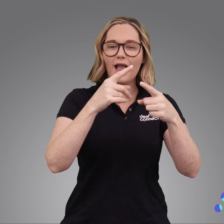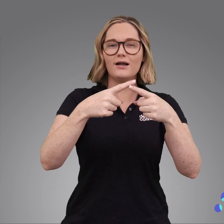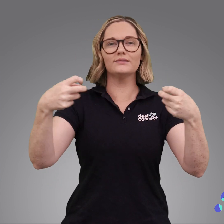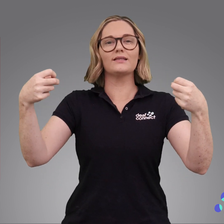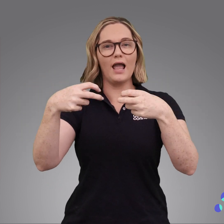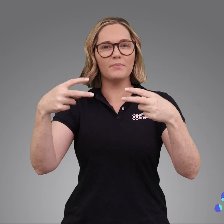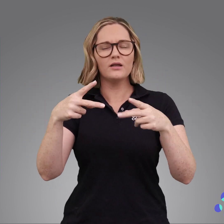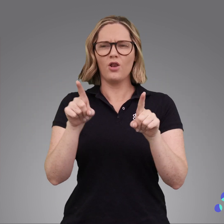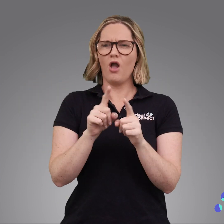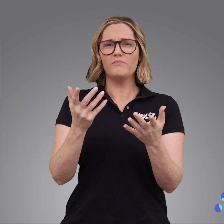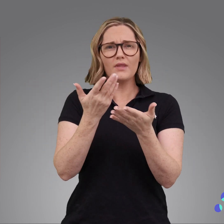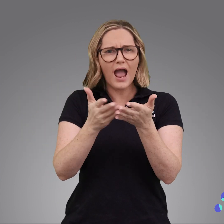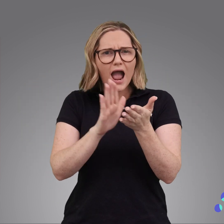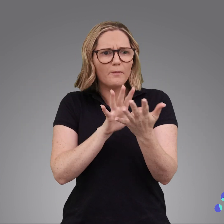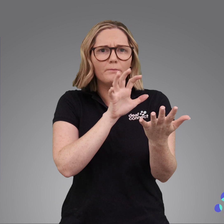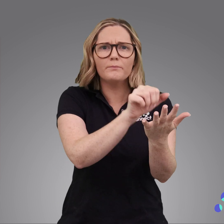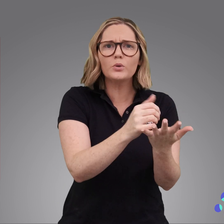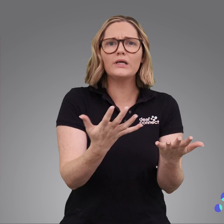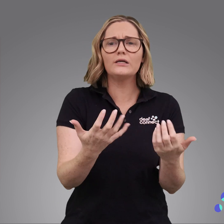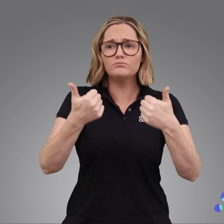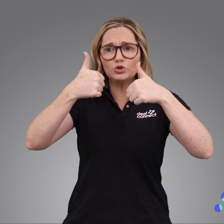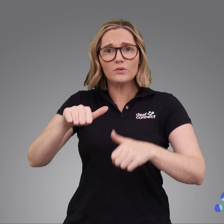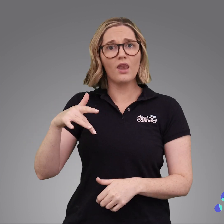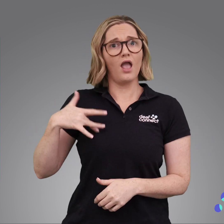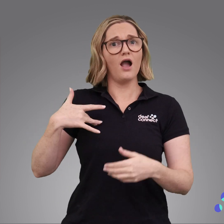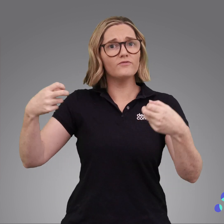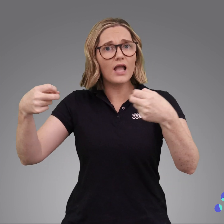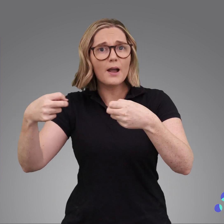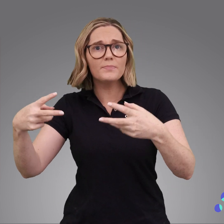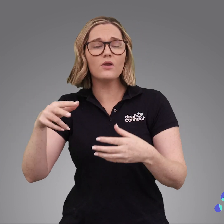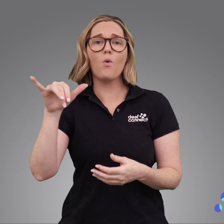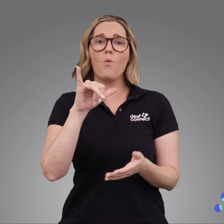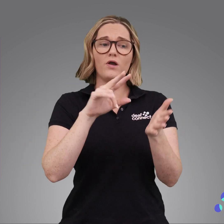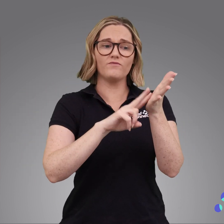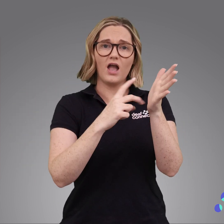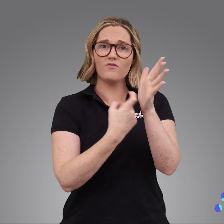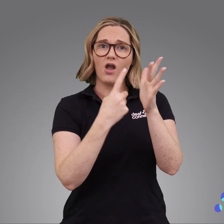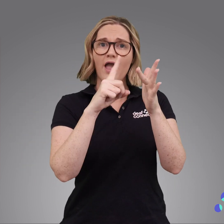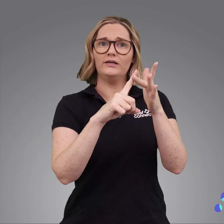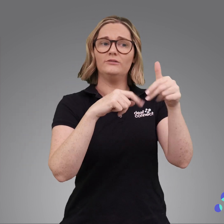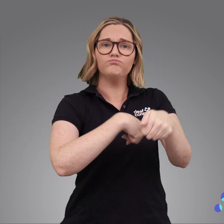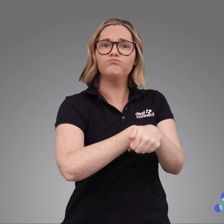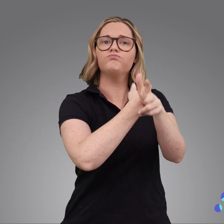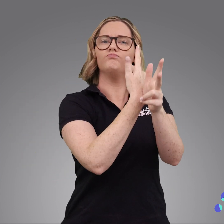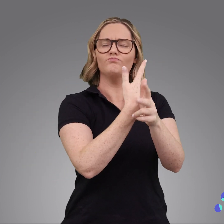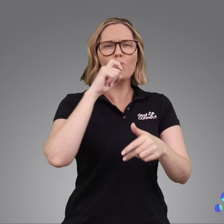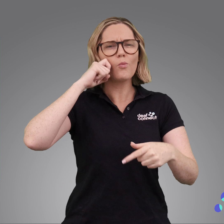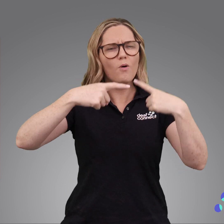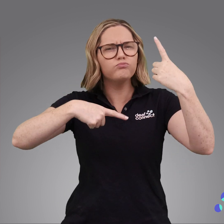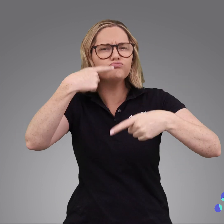We will talk specifically about how to book an interpreter, how to utilise the live captioning program and how to use video remote interpreting.